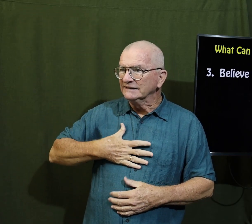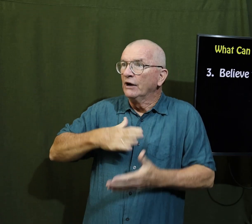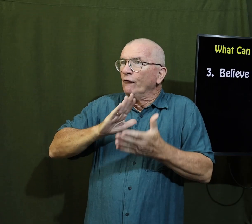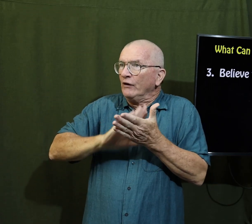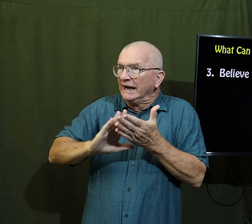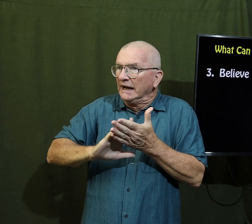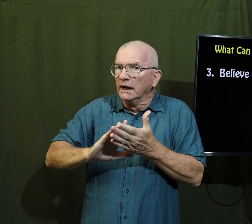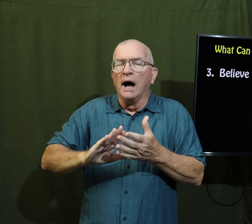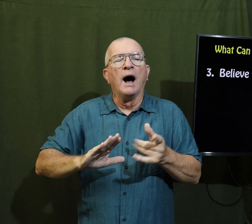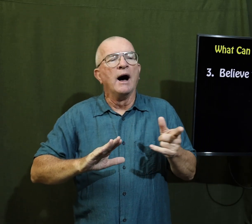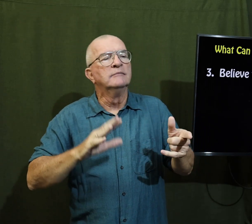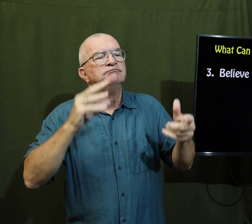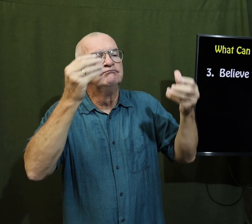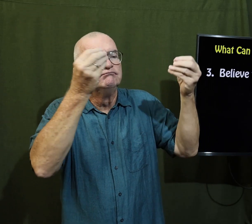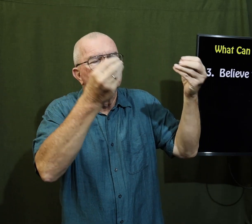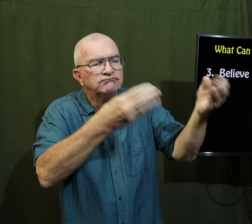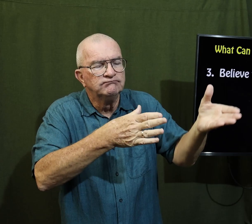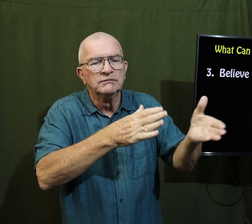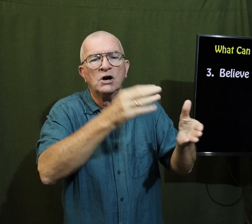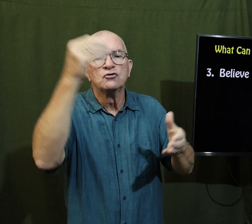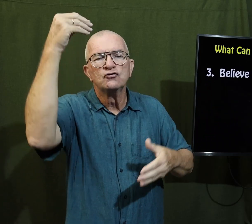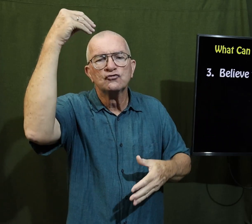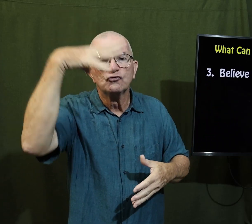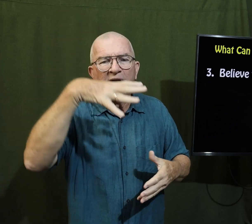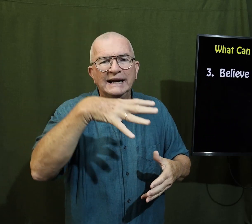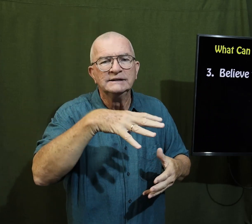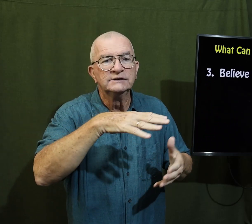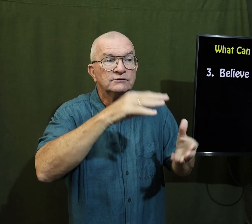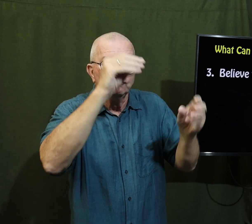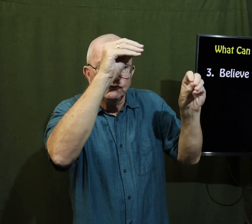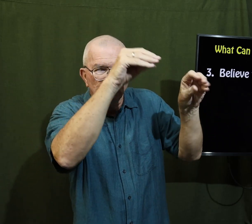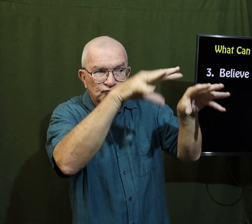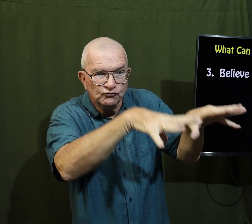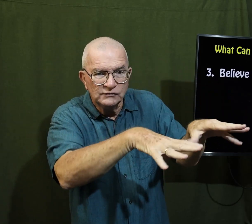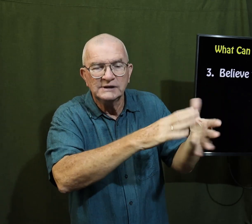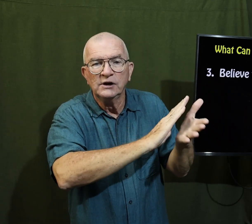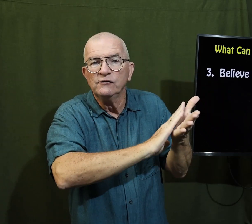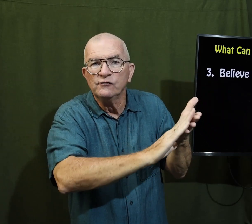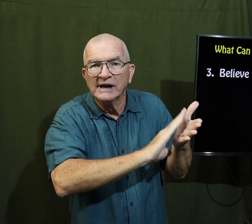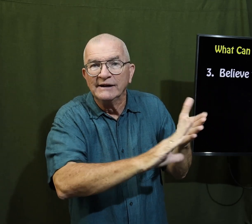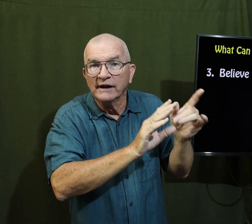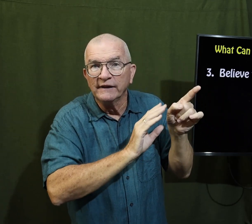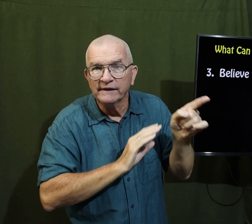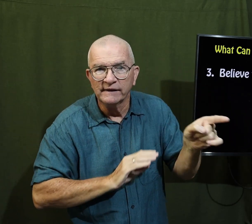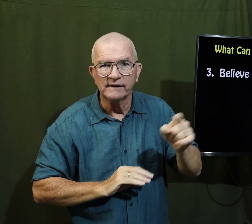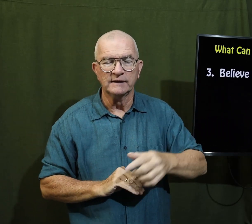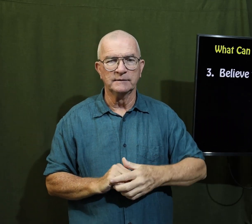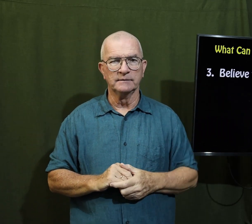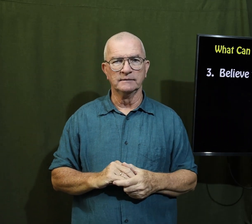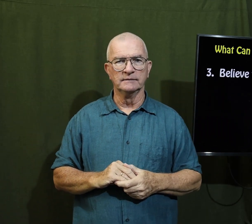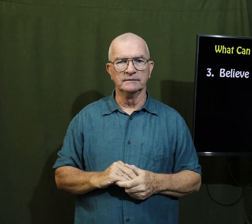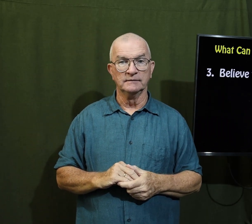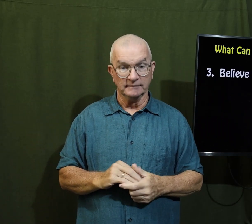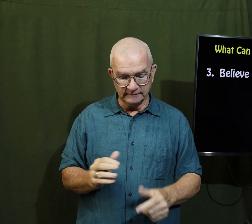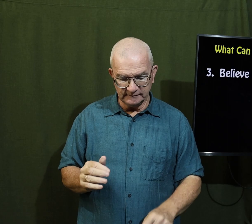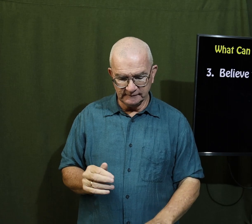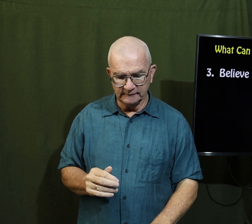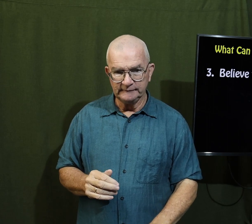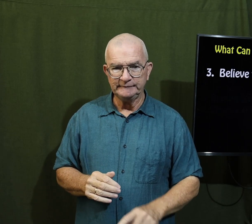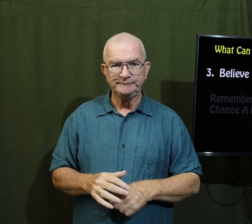to me and the forgiveness I'm going to give them the grace and forgiveness as well